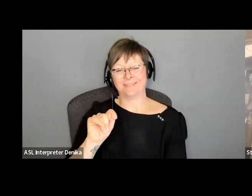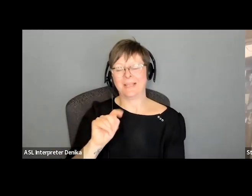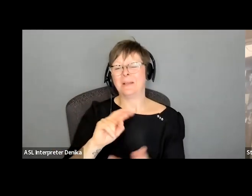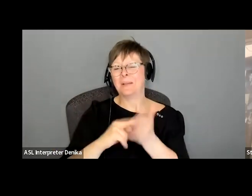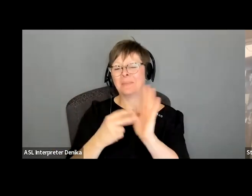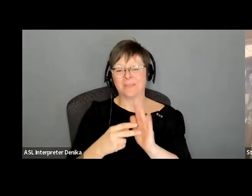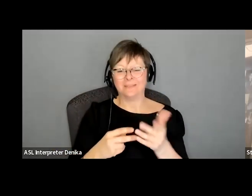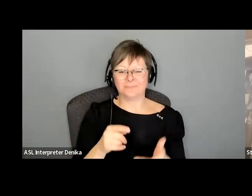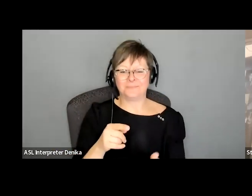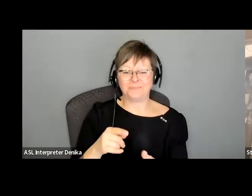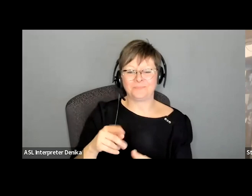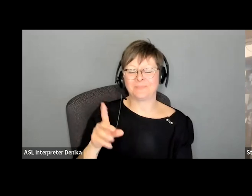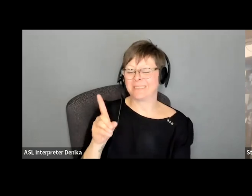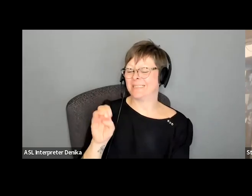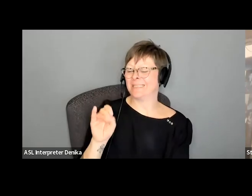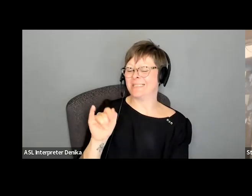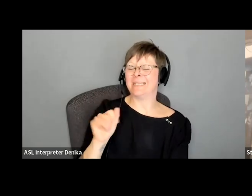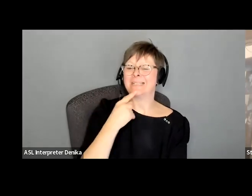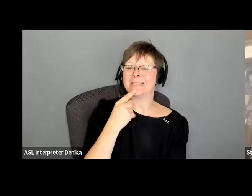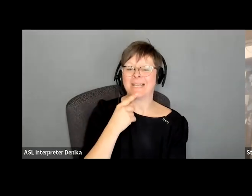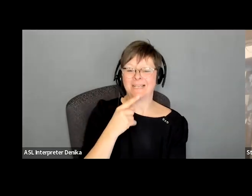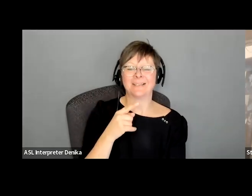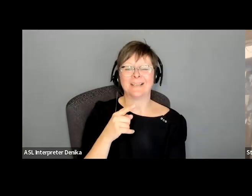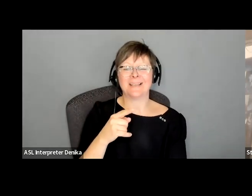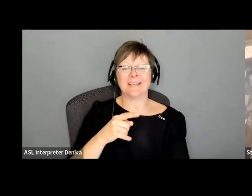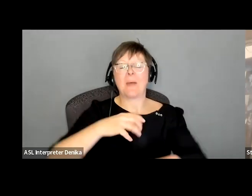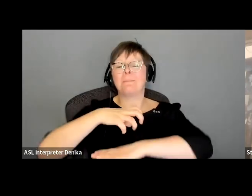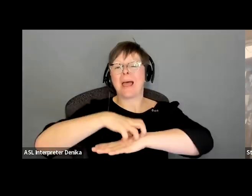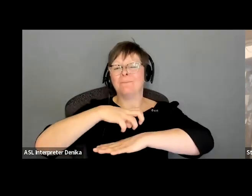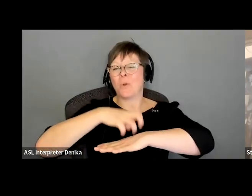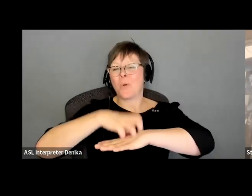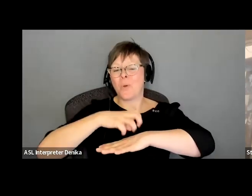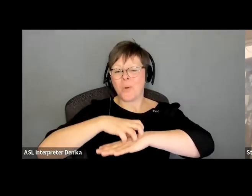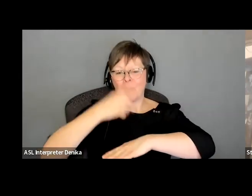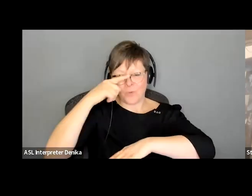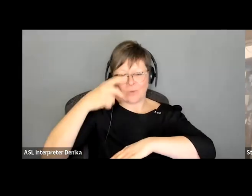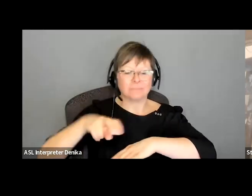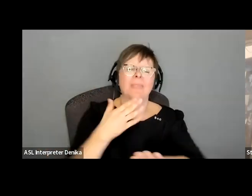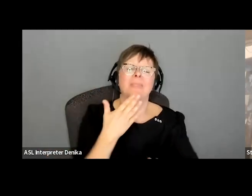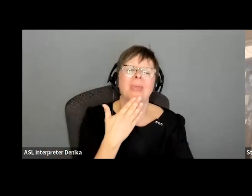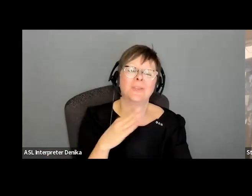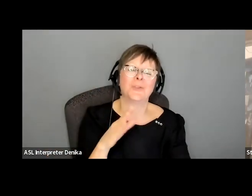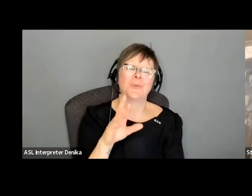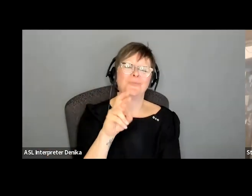it's a platform for converting and sharing thank you randy um